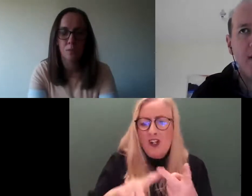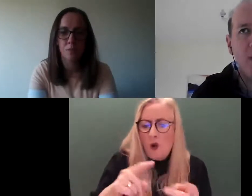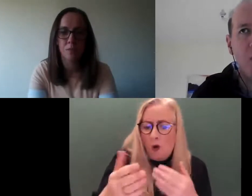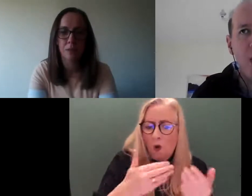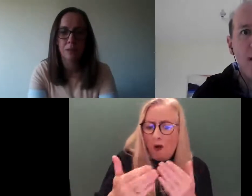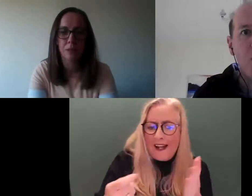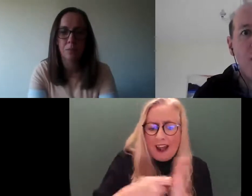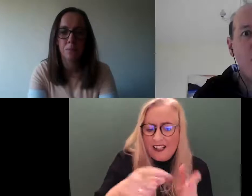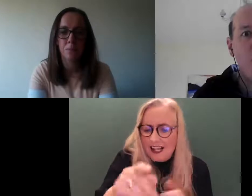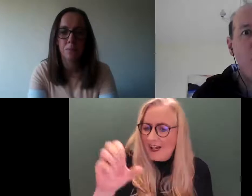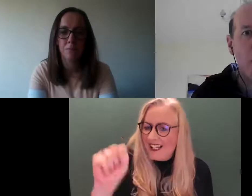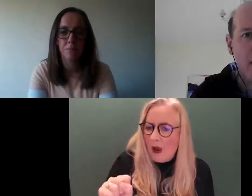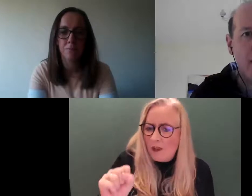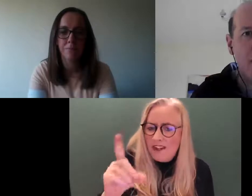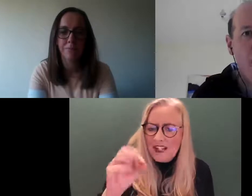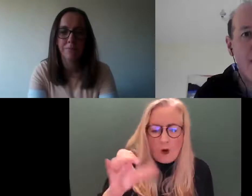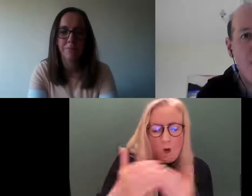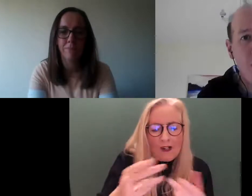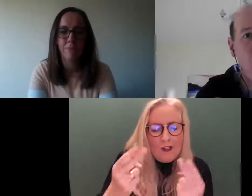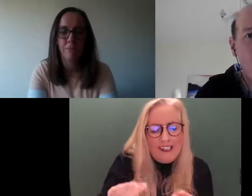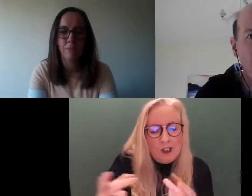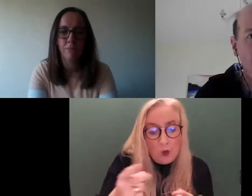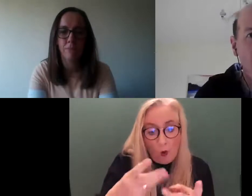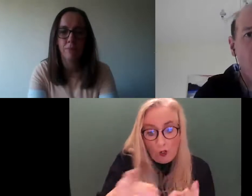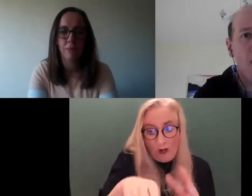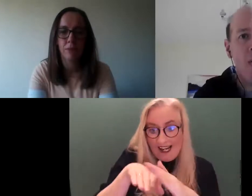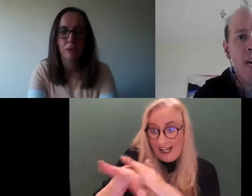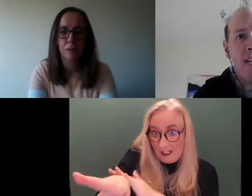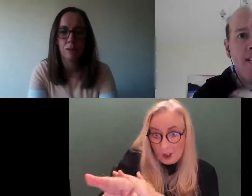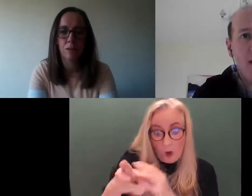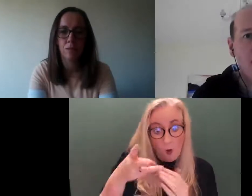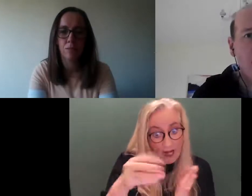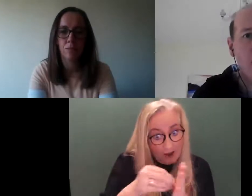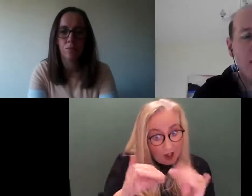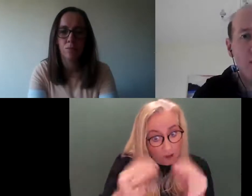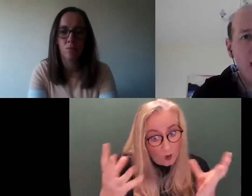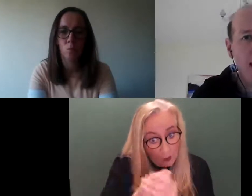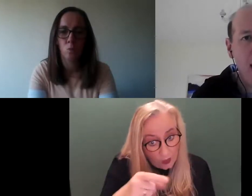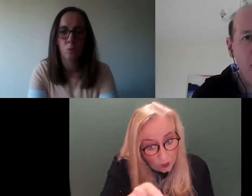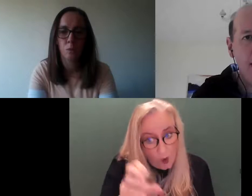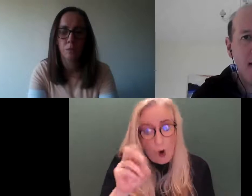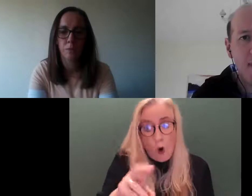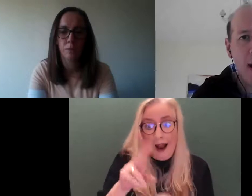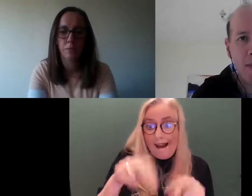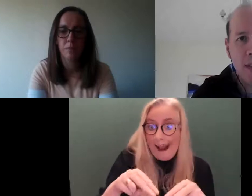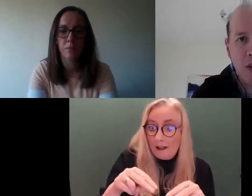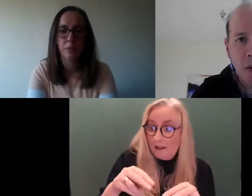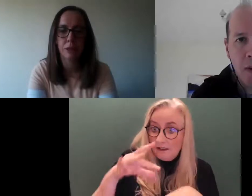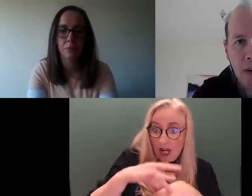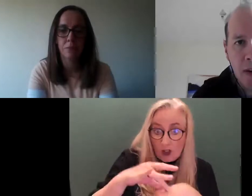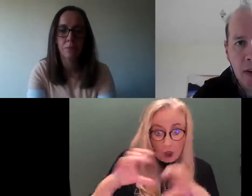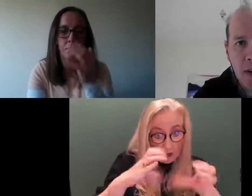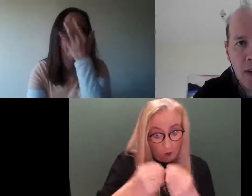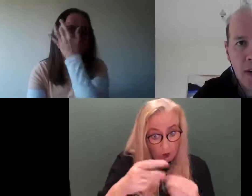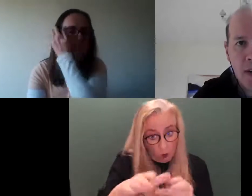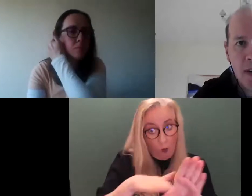Dock might need to do when you do go in? Do you have an interpreter with you, or can the doctor see you and communicate that way? Is that part of the issue?